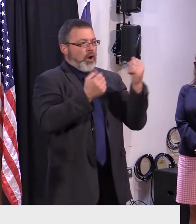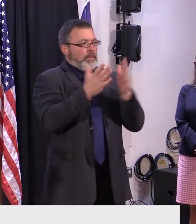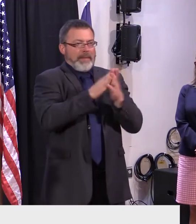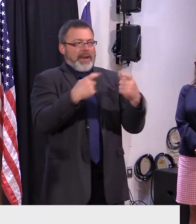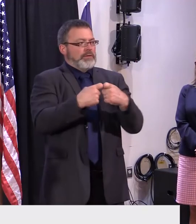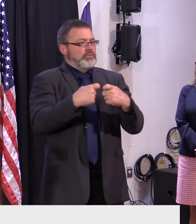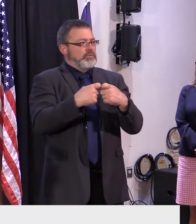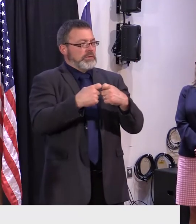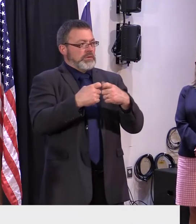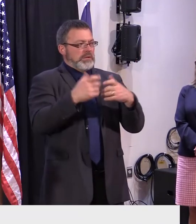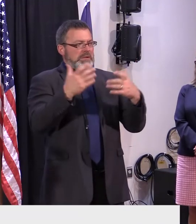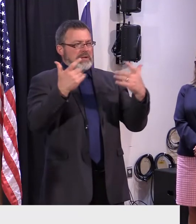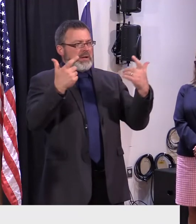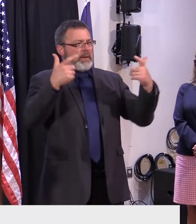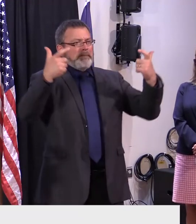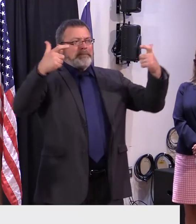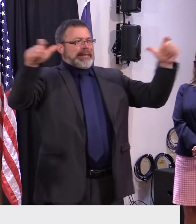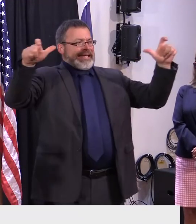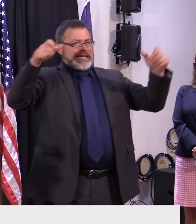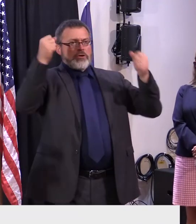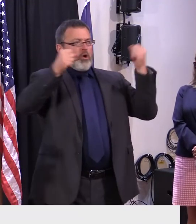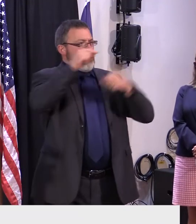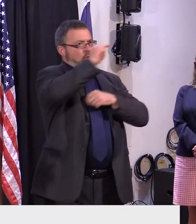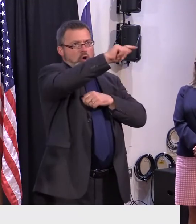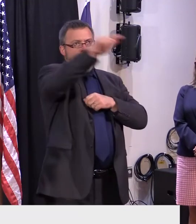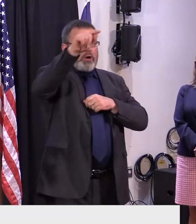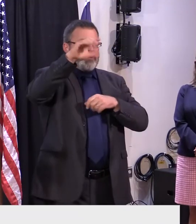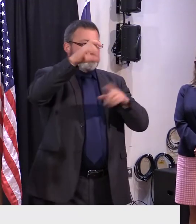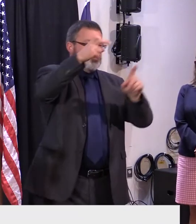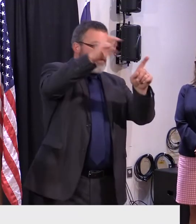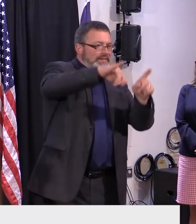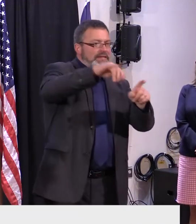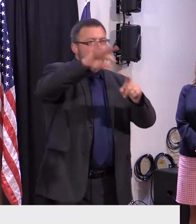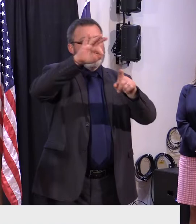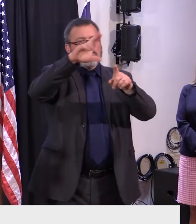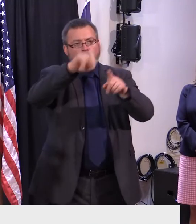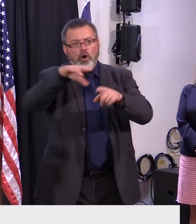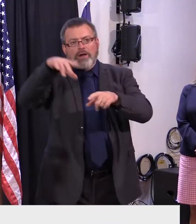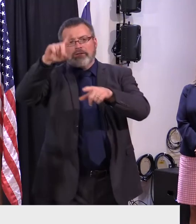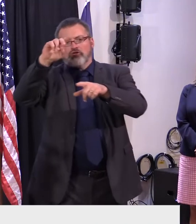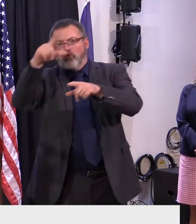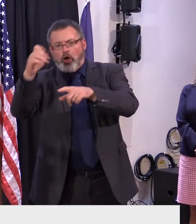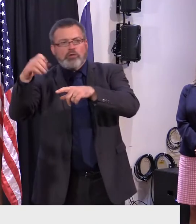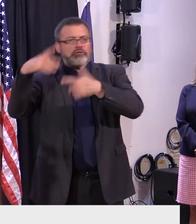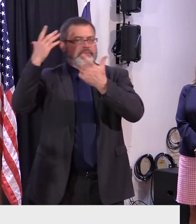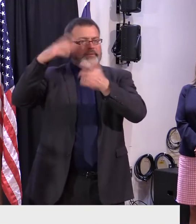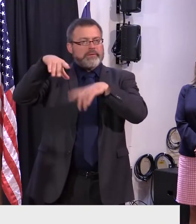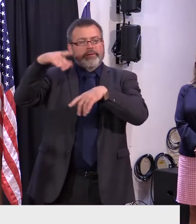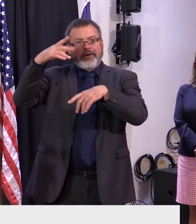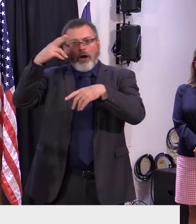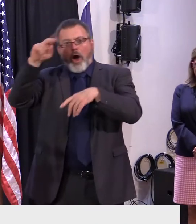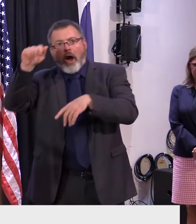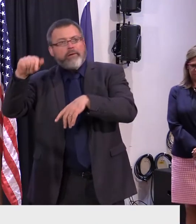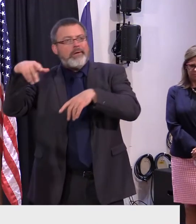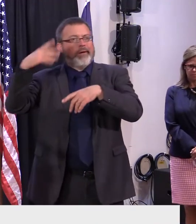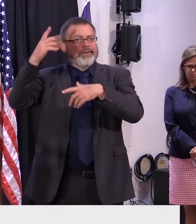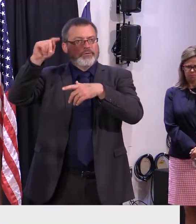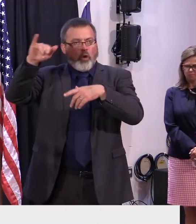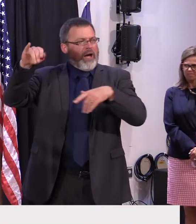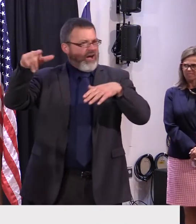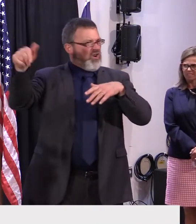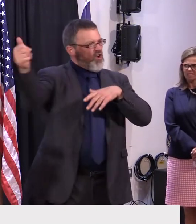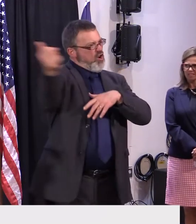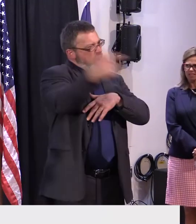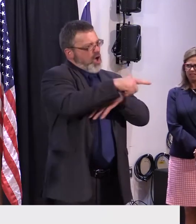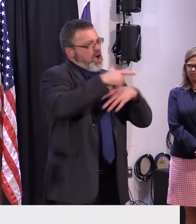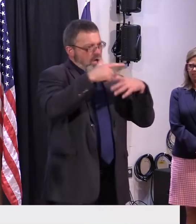have already set their course and and this is something that uh that makes sense in the future uh from